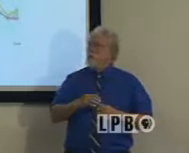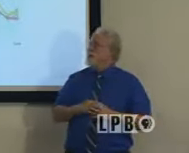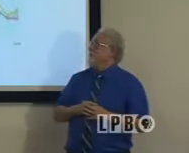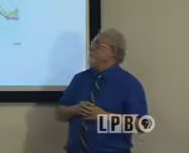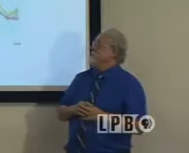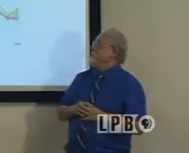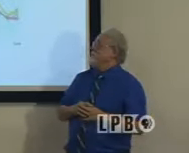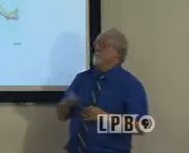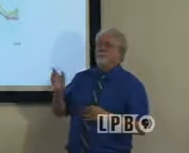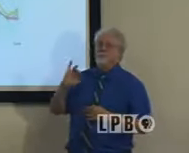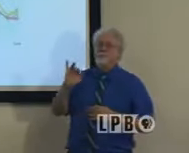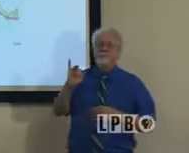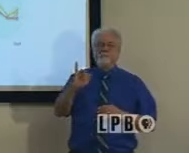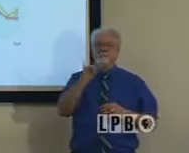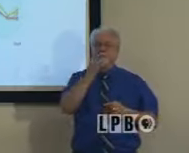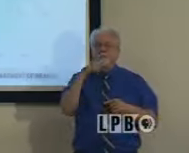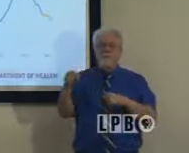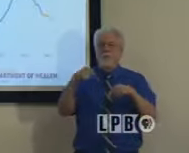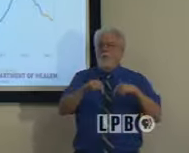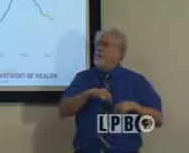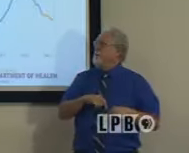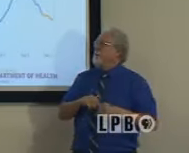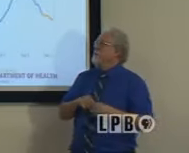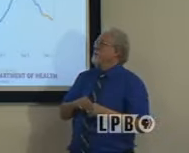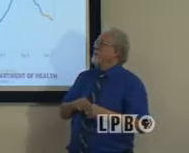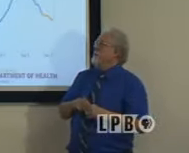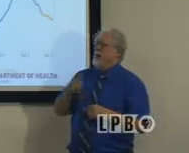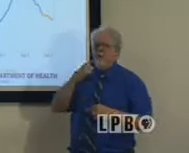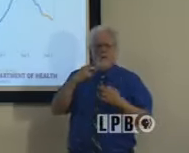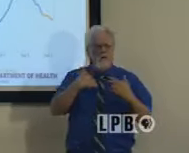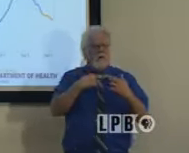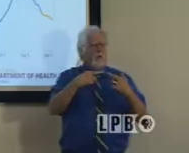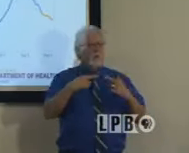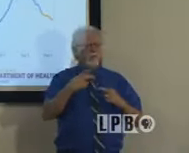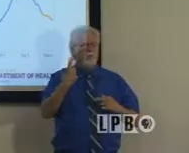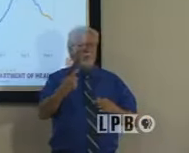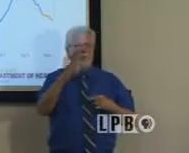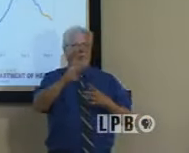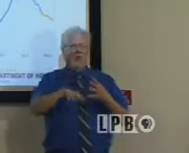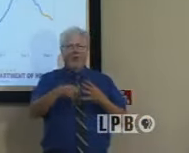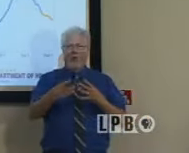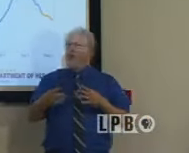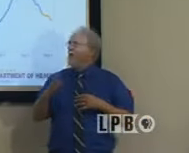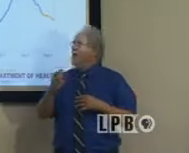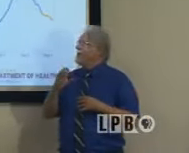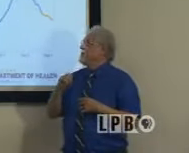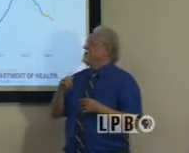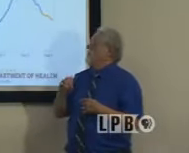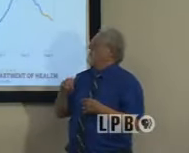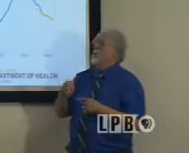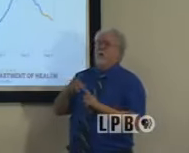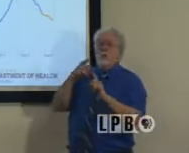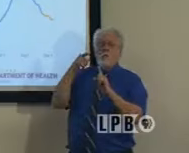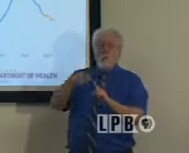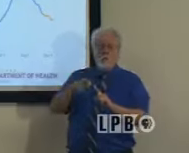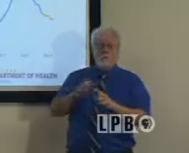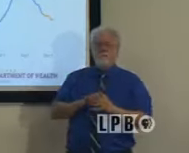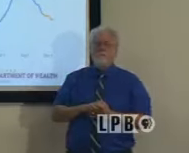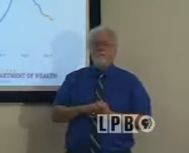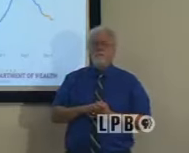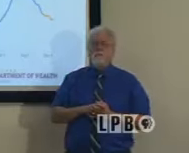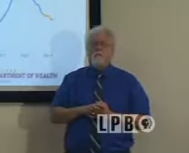is the greater...oh, sorry. Never mind. Let's go back. I thought we had a Region 1 graph. So maybe just a point that I'll make then